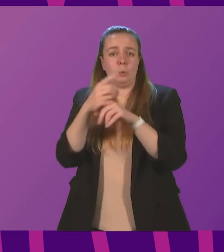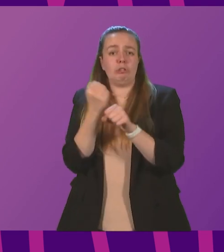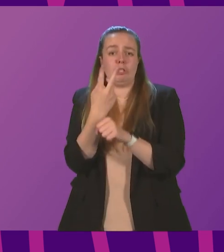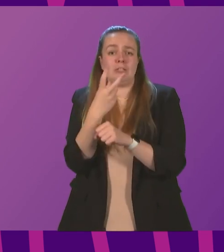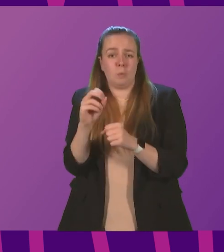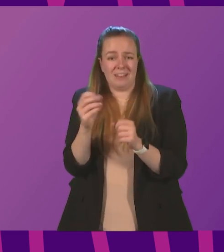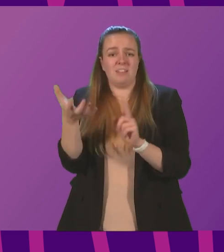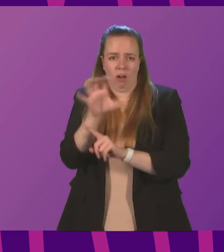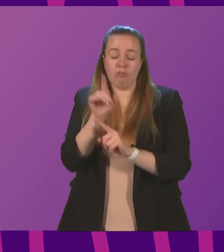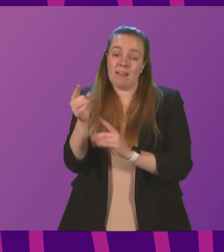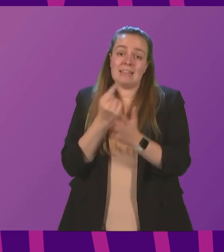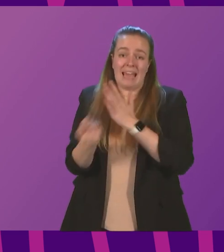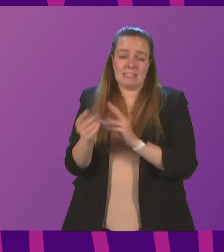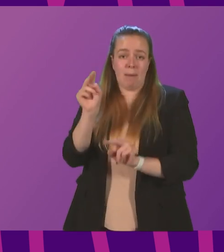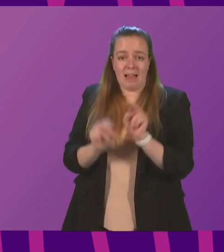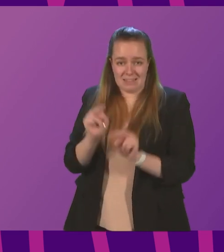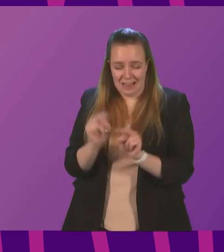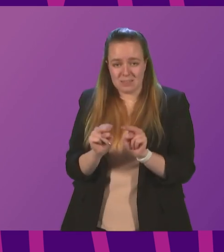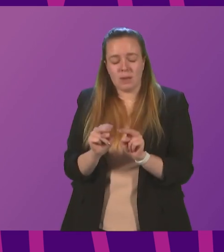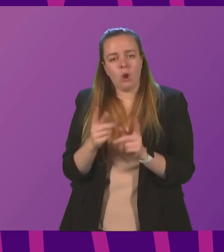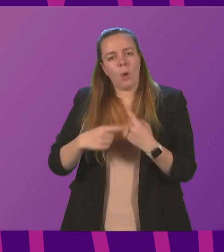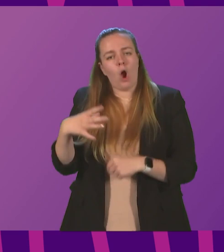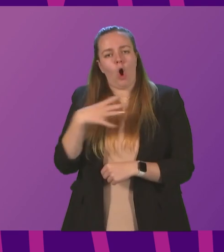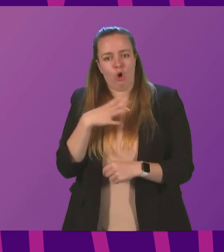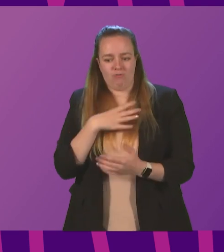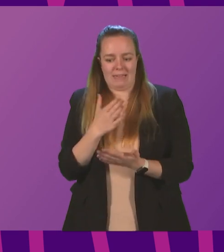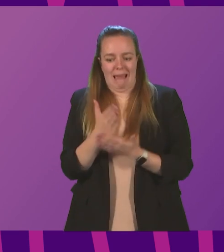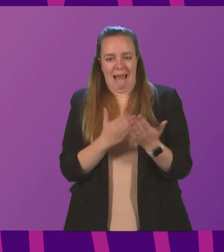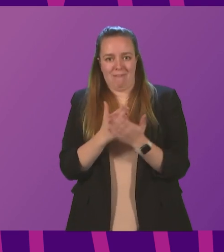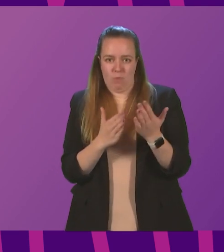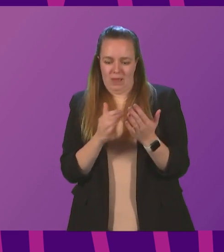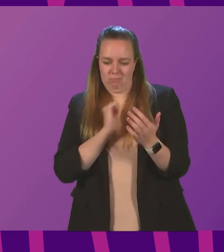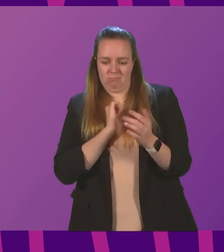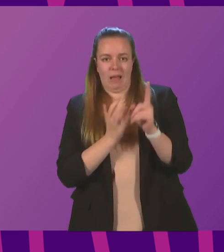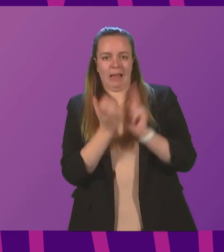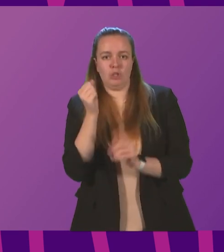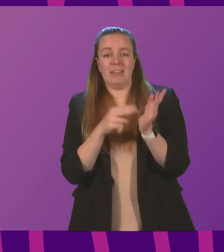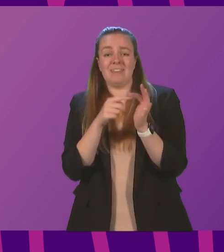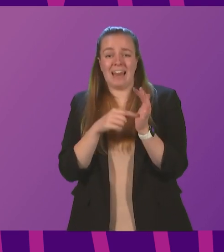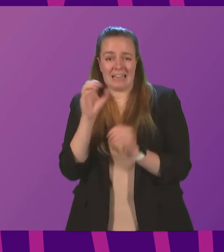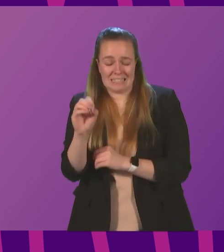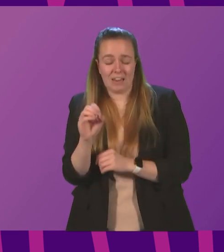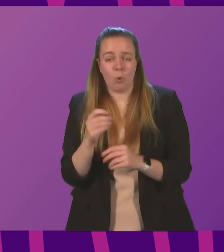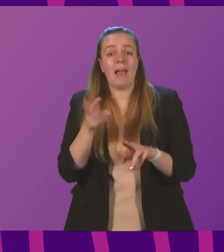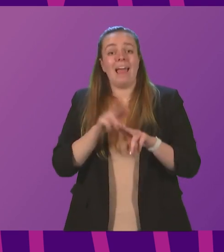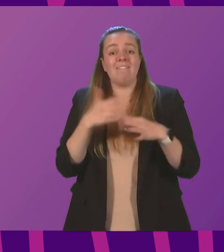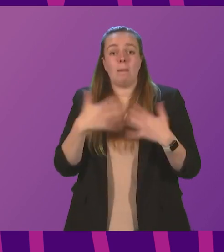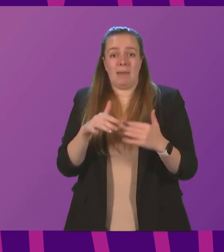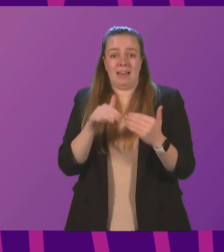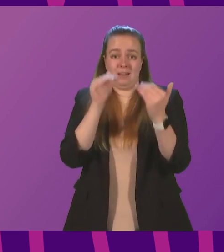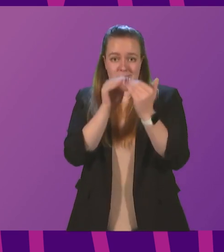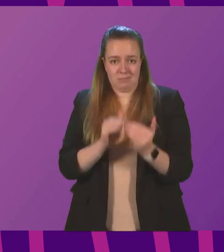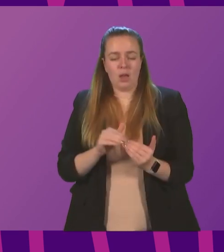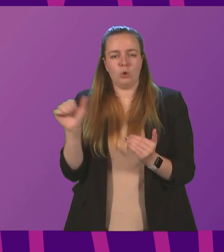independent assessment. And we are already halfway to net zero. We should have cut if we'd met our targets emissions by